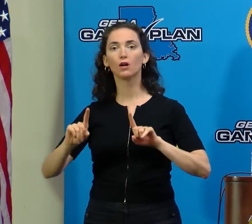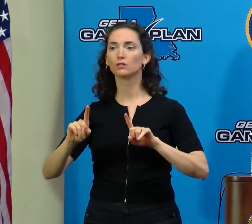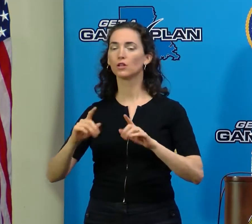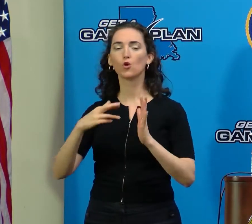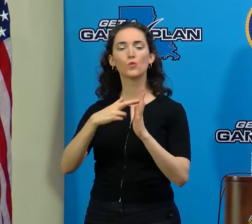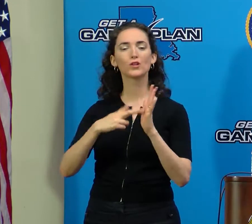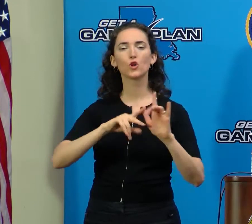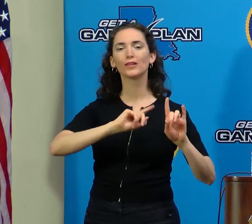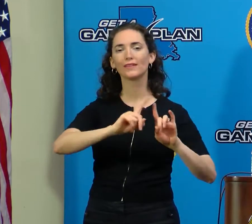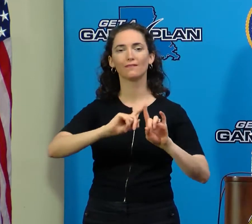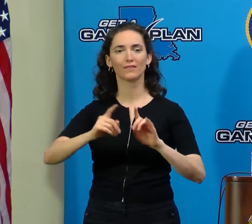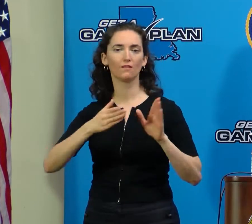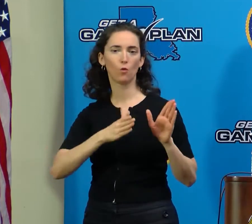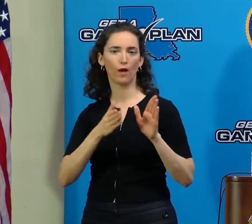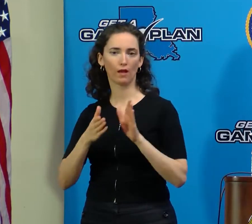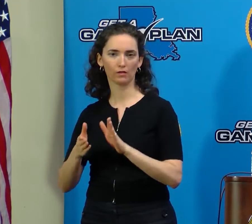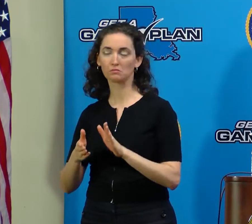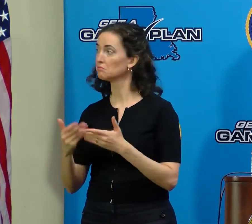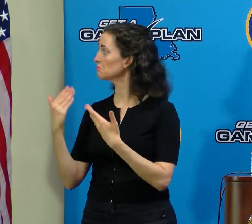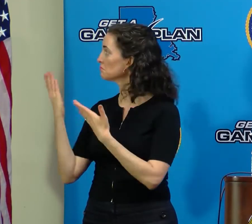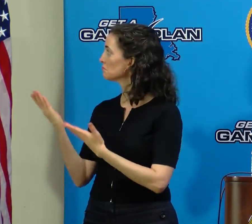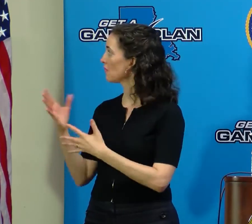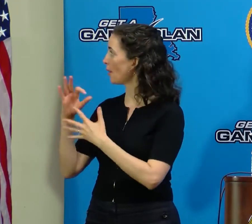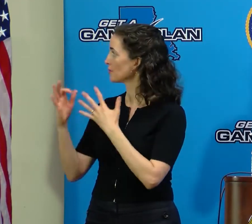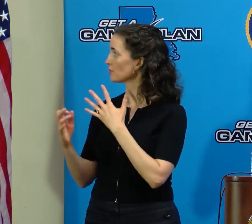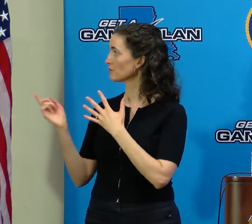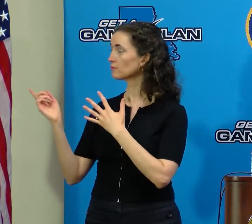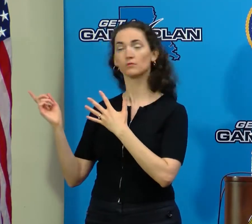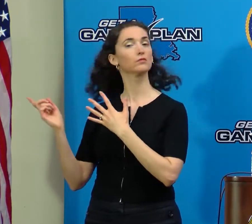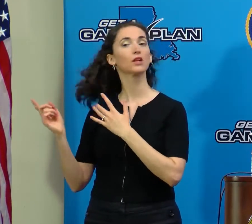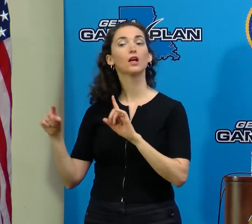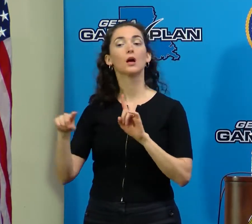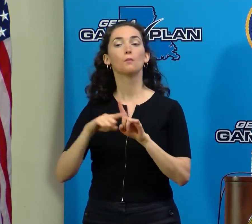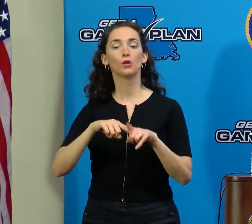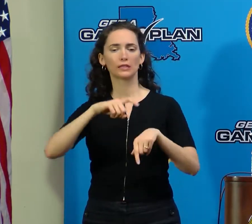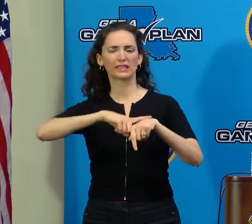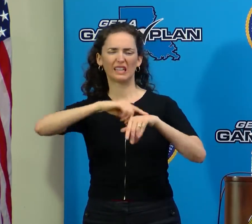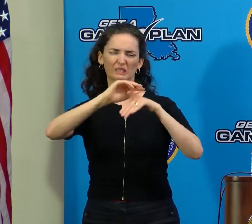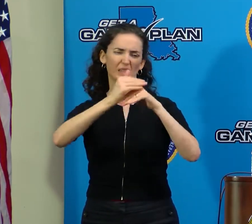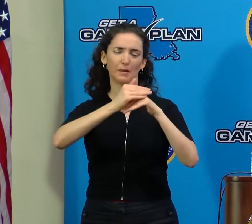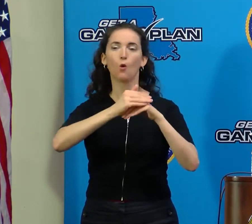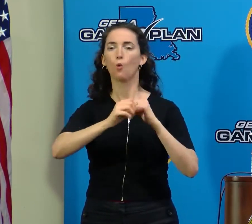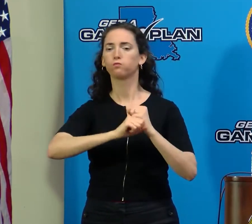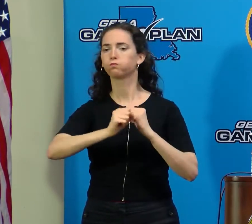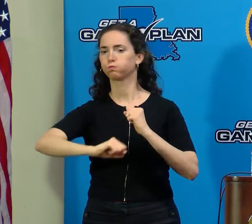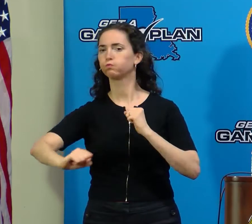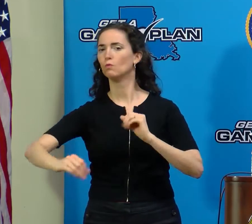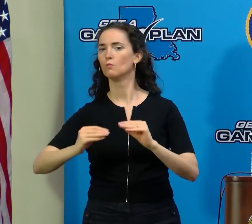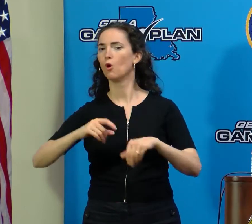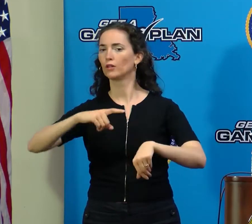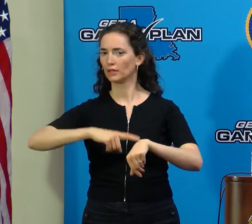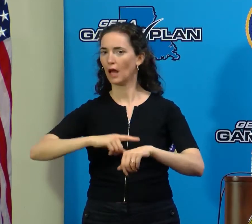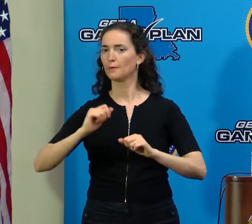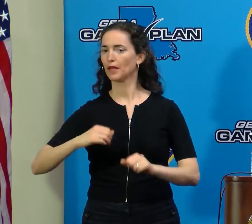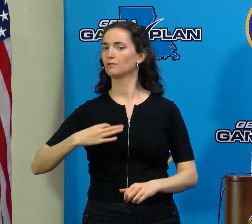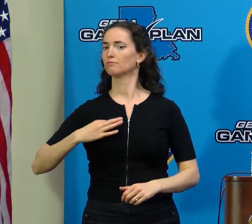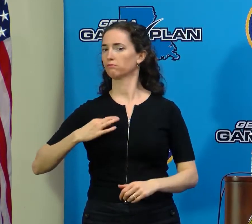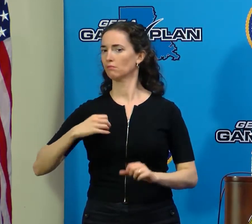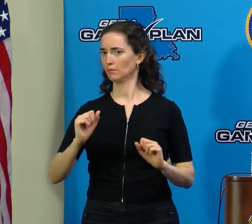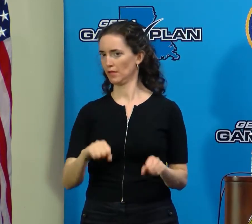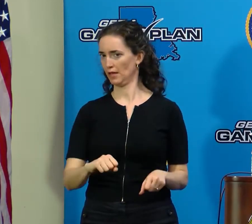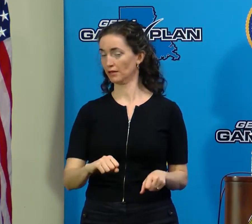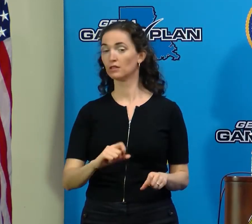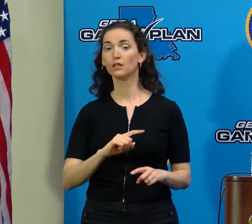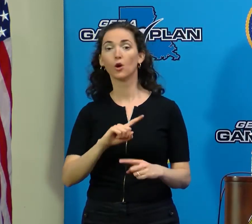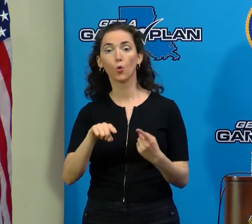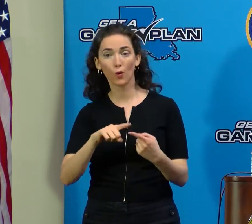to register for aid, and certainly you have an extended period of time in which to do so. But as soon as